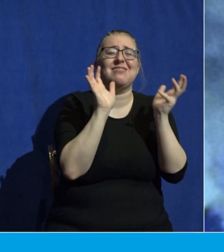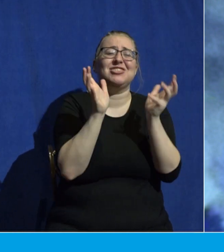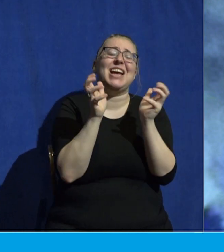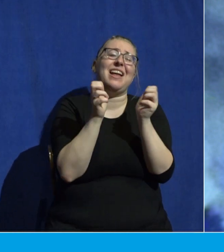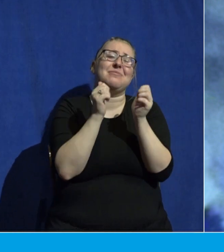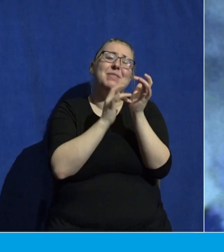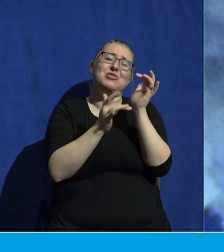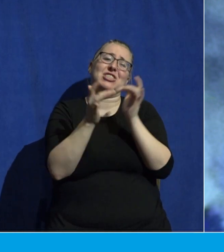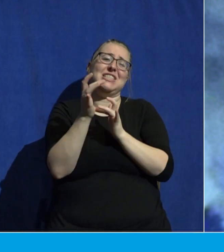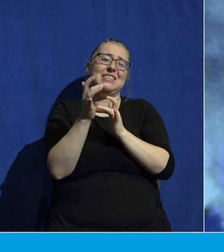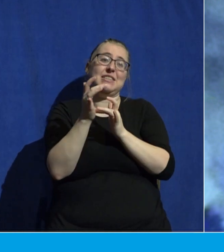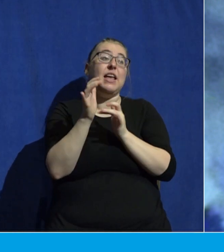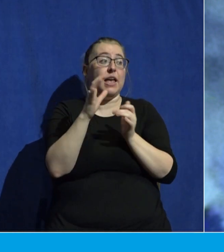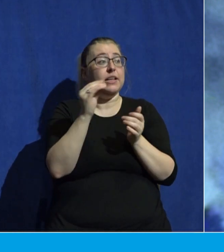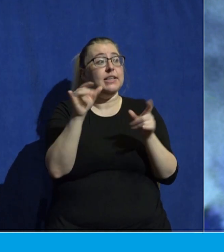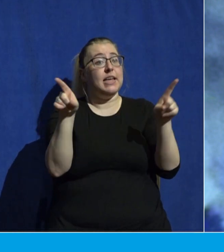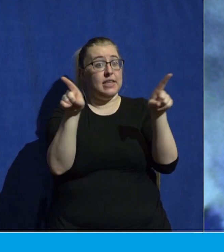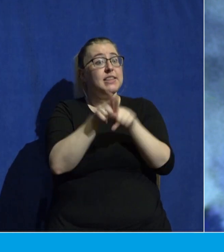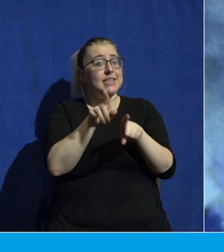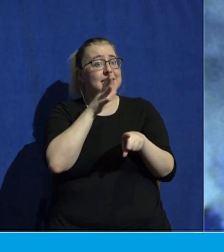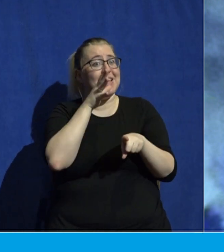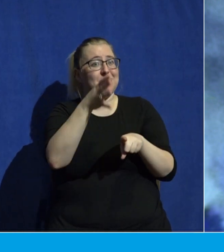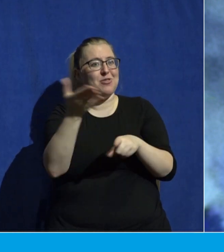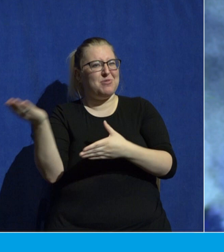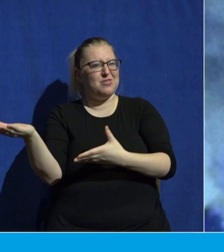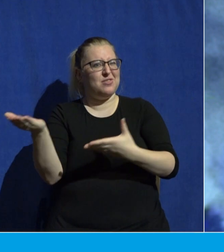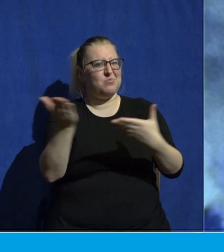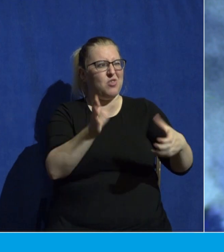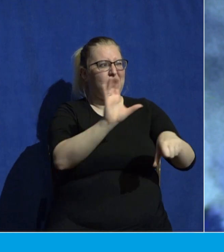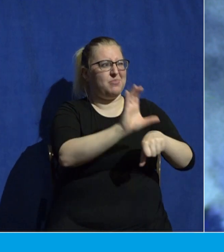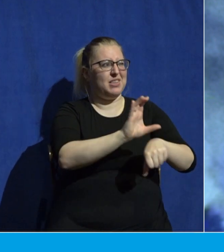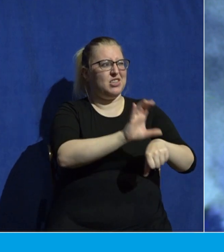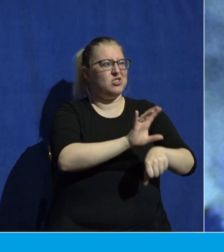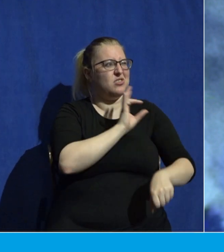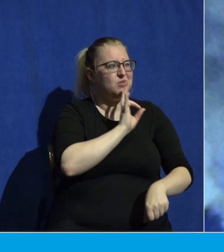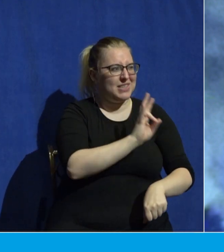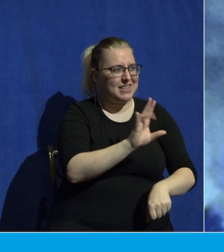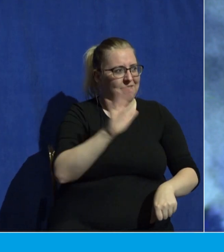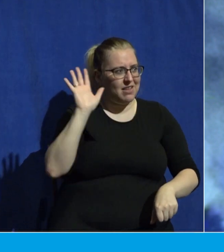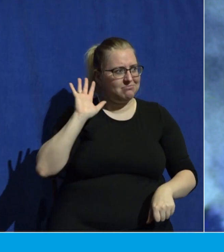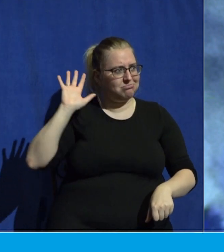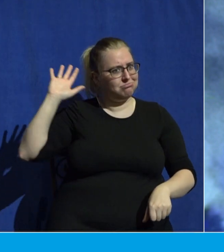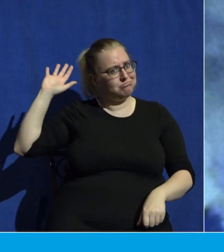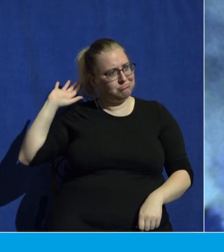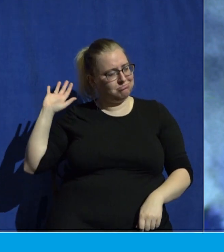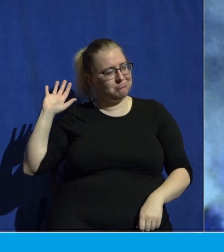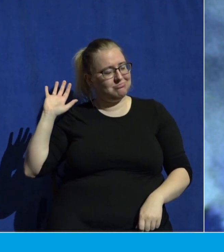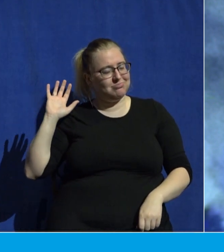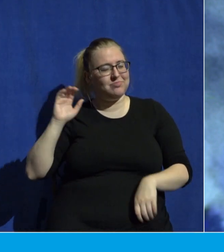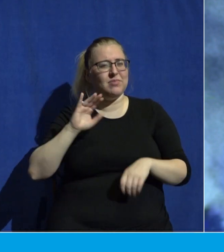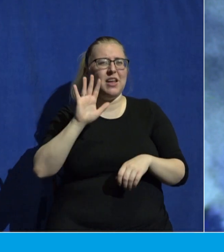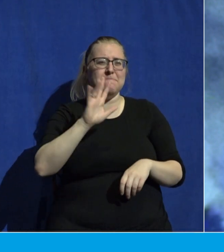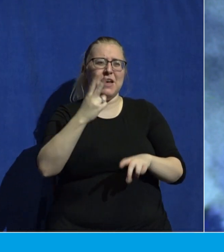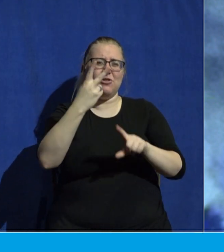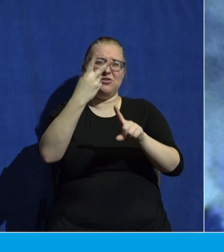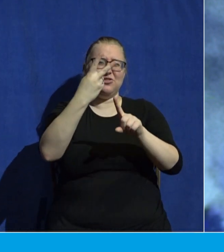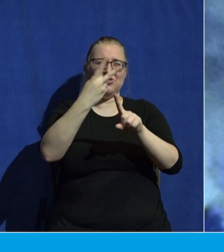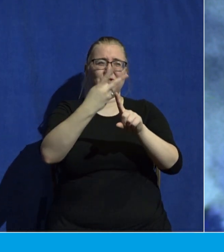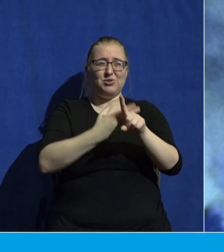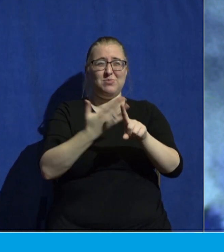same grandmother that took me to that church revival when I was a child. And about two months ago, after some complications with her